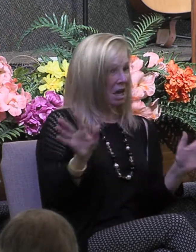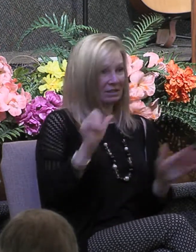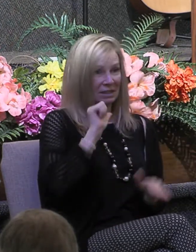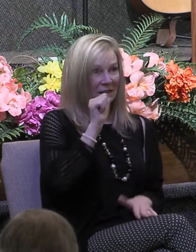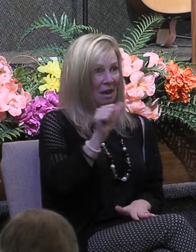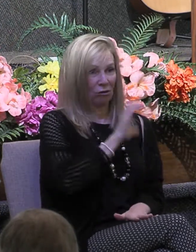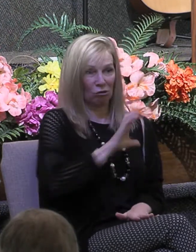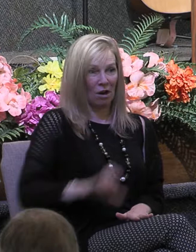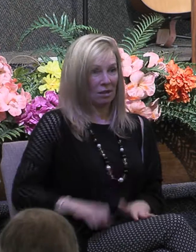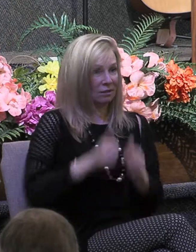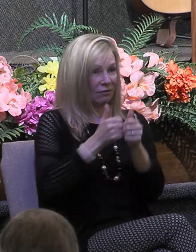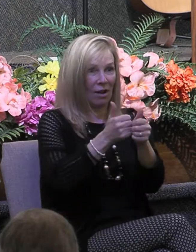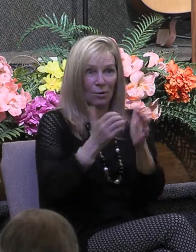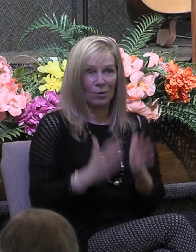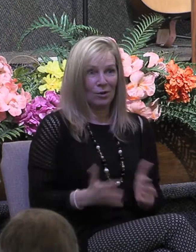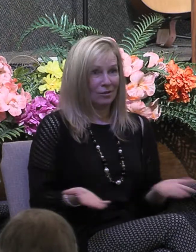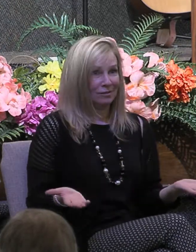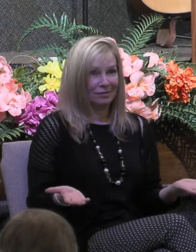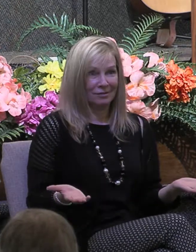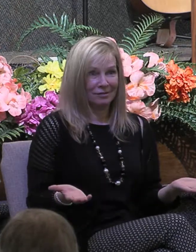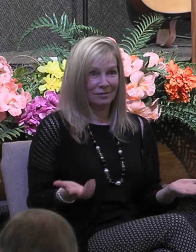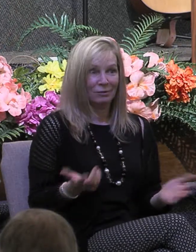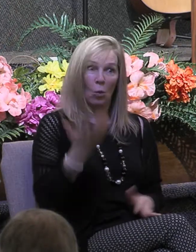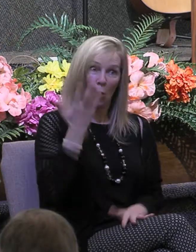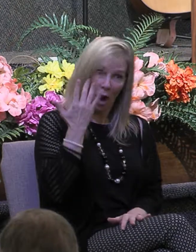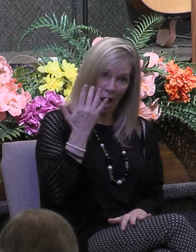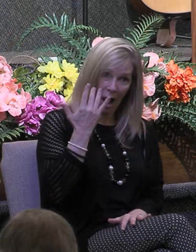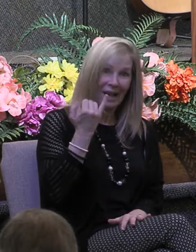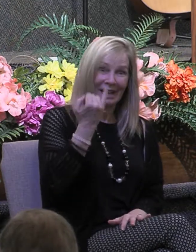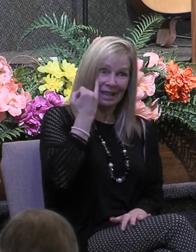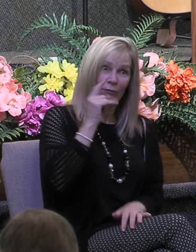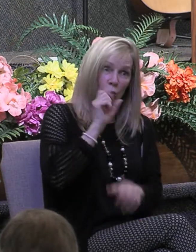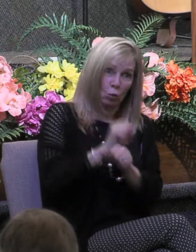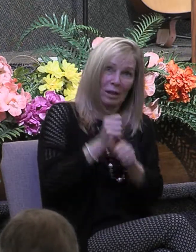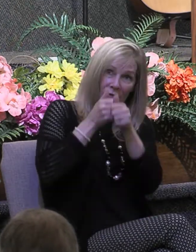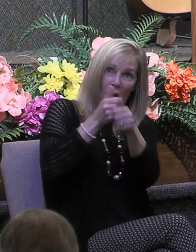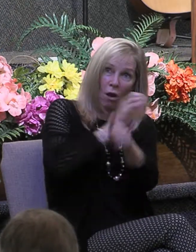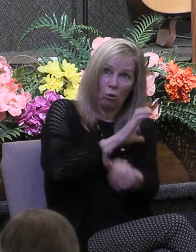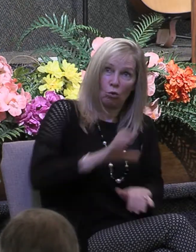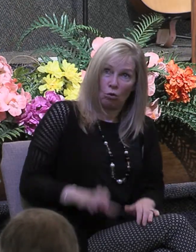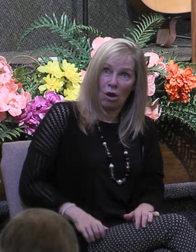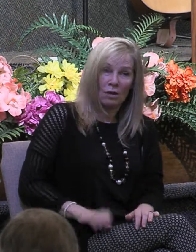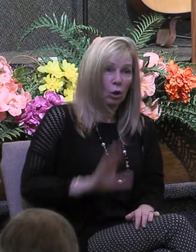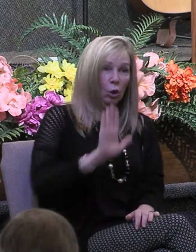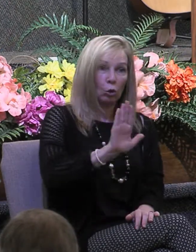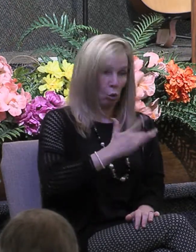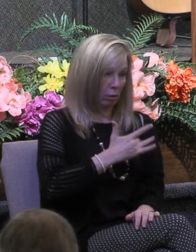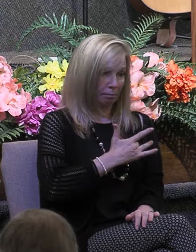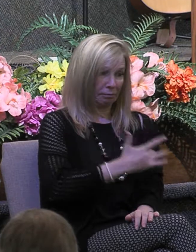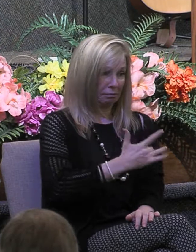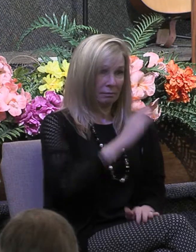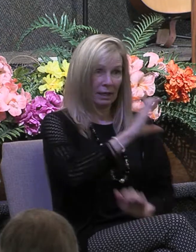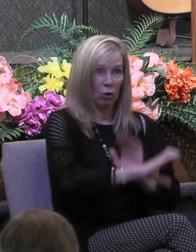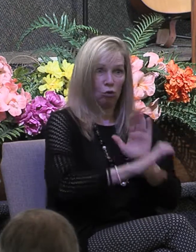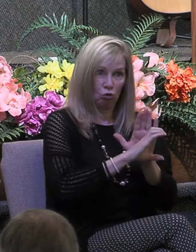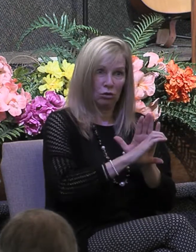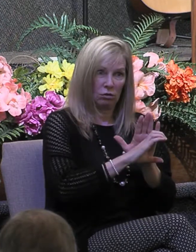followers because those who follow Christ are to be characterized by Christ's selfless